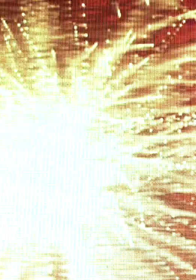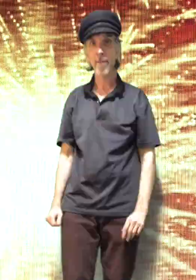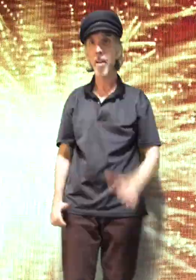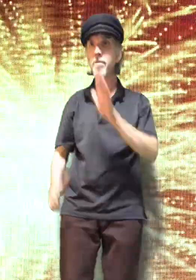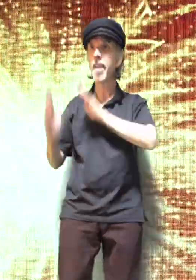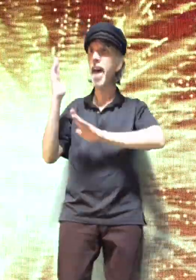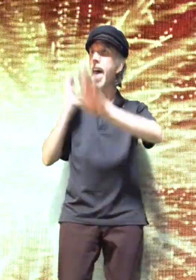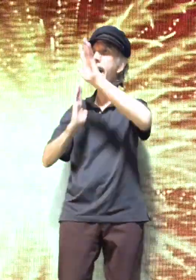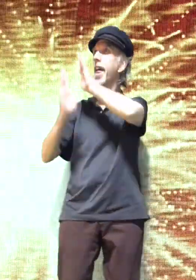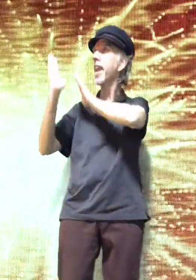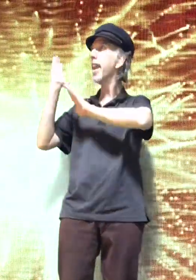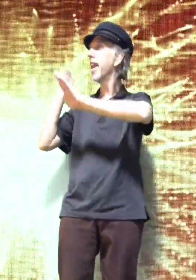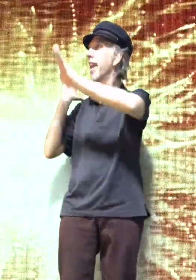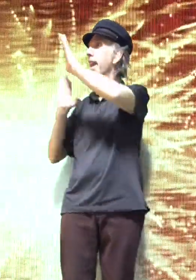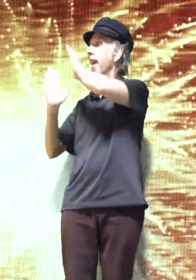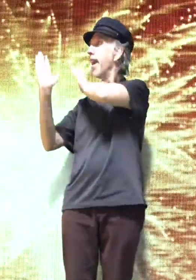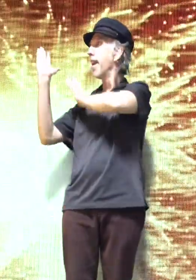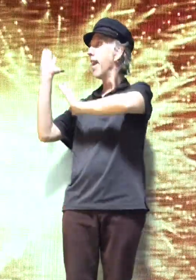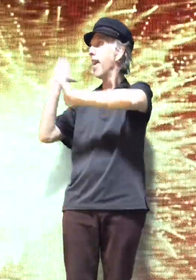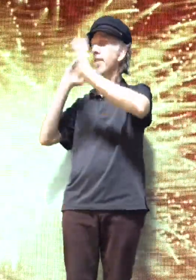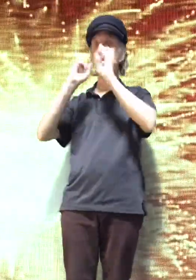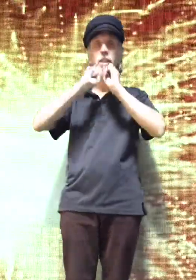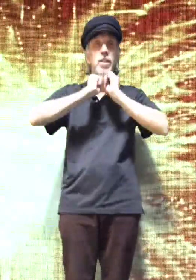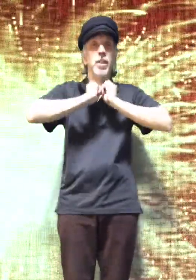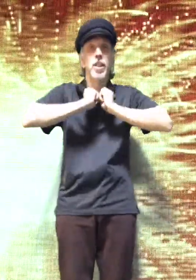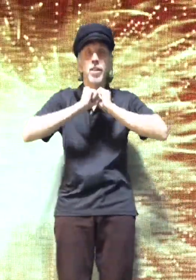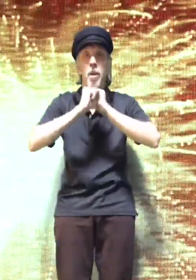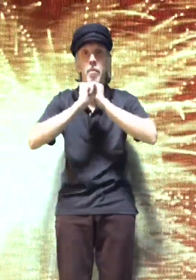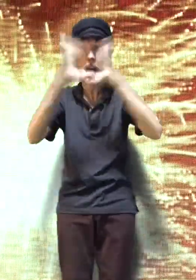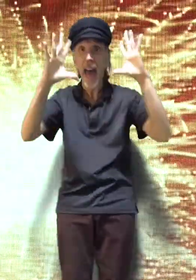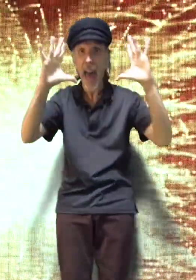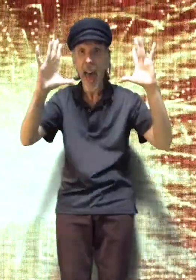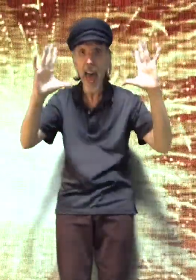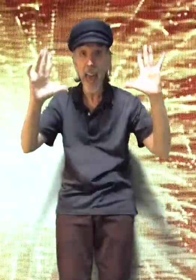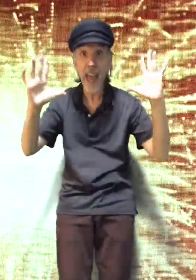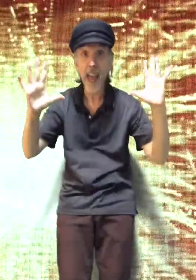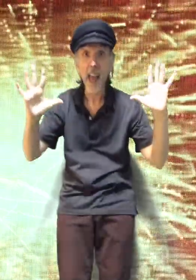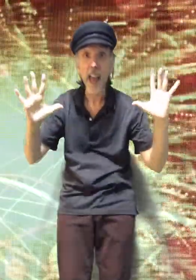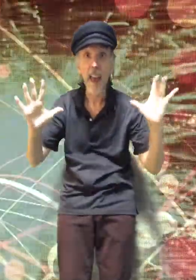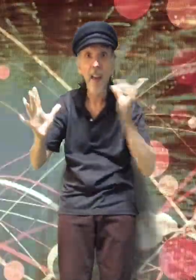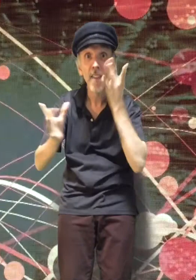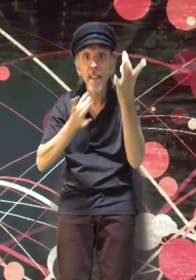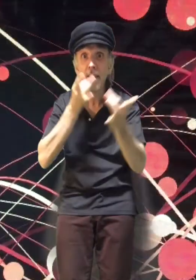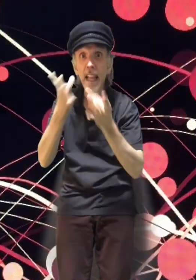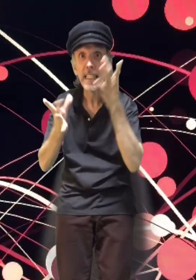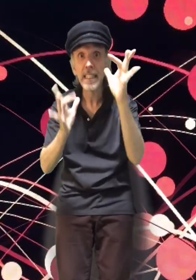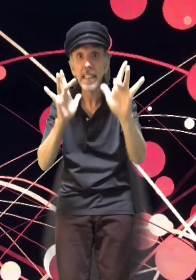Back then, there was a sudden bang. Lights,